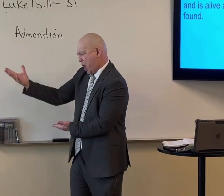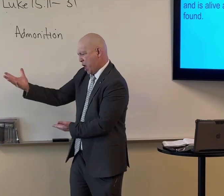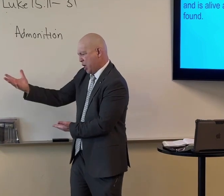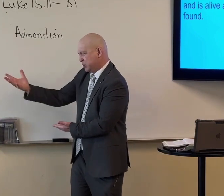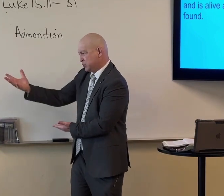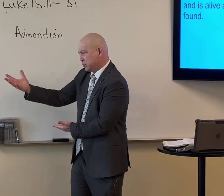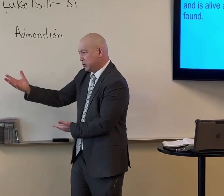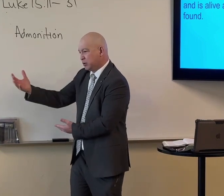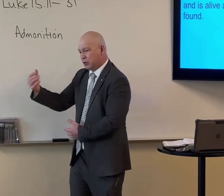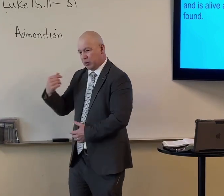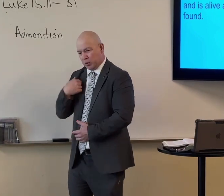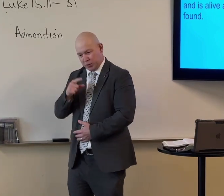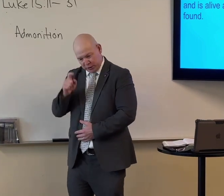wisdom. I mean. He wasted everything.